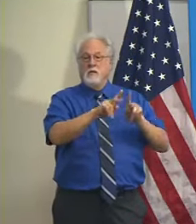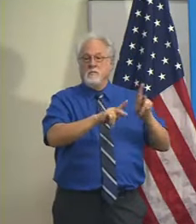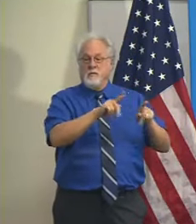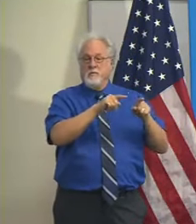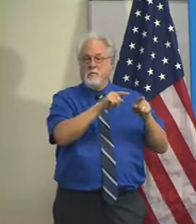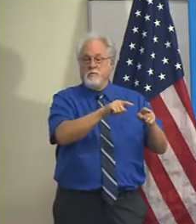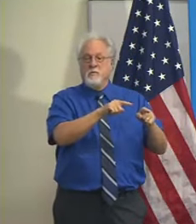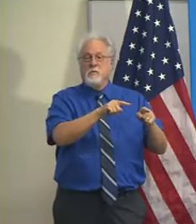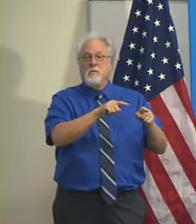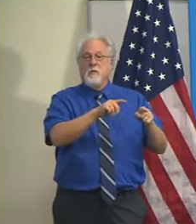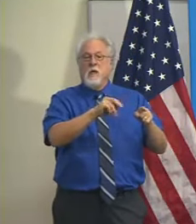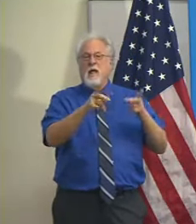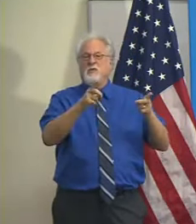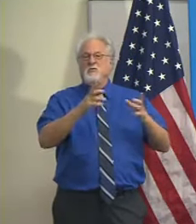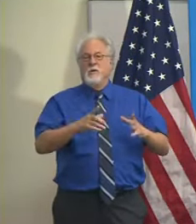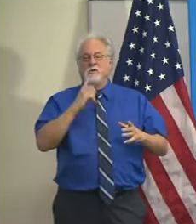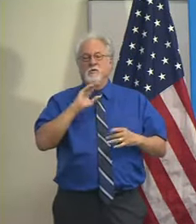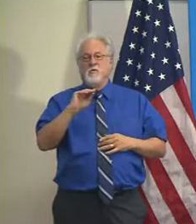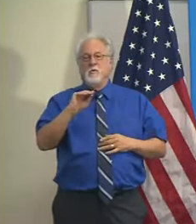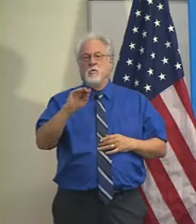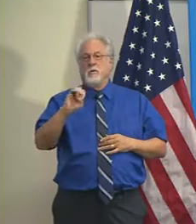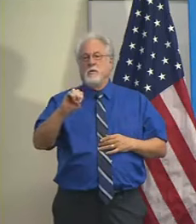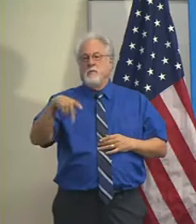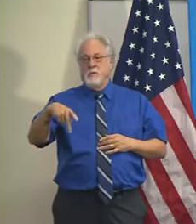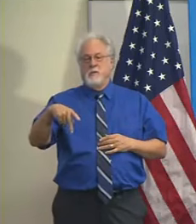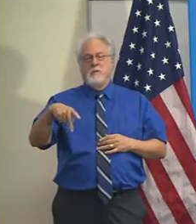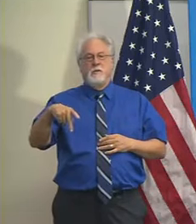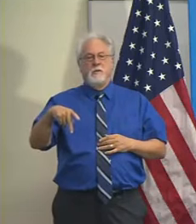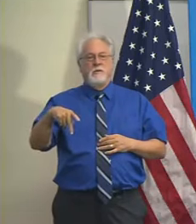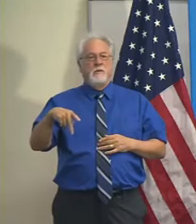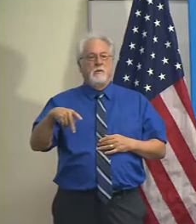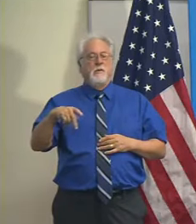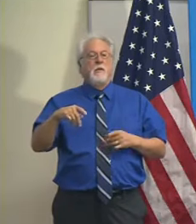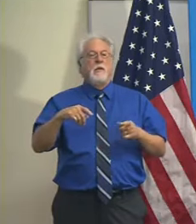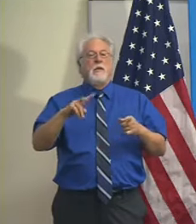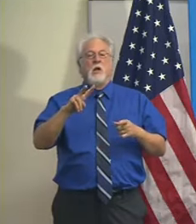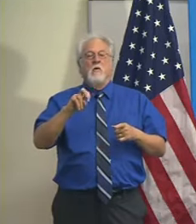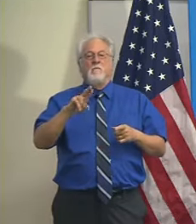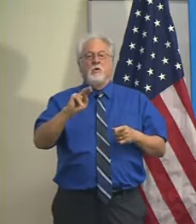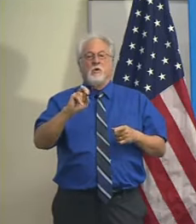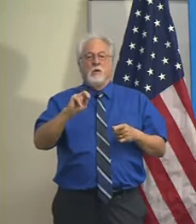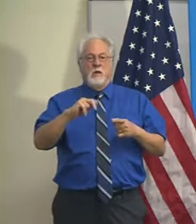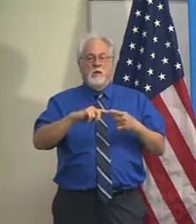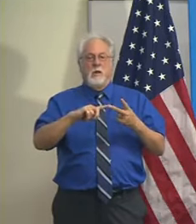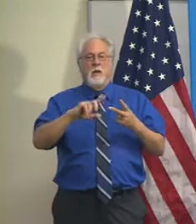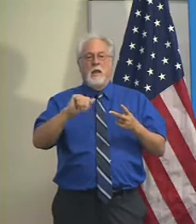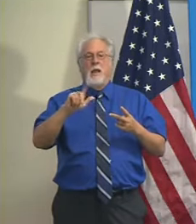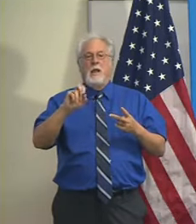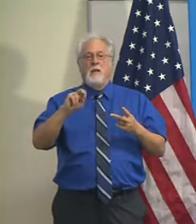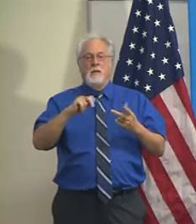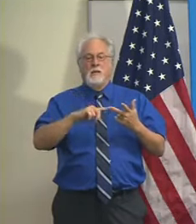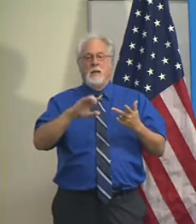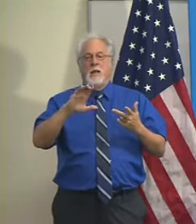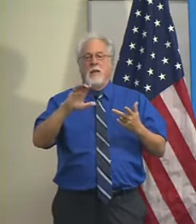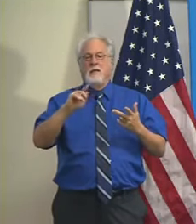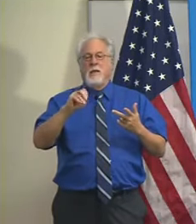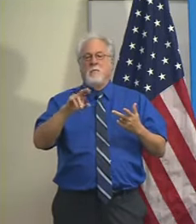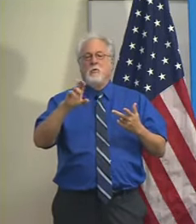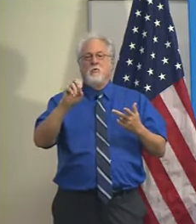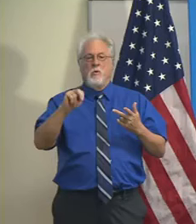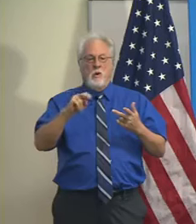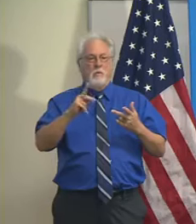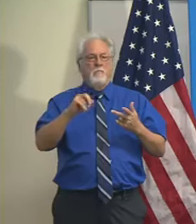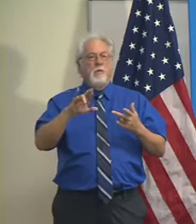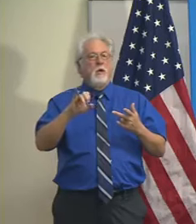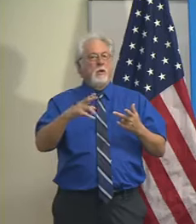and the directors of the offices of emergency preparedness in Vernon Allen and Cameron parishes. Those meetings